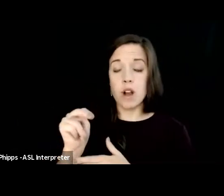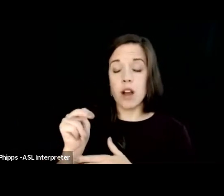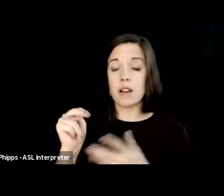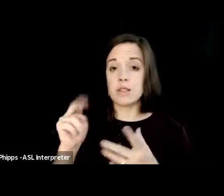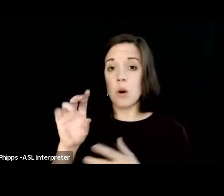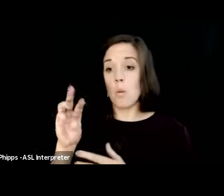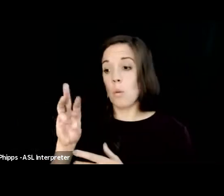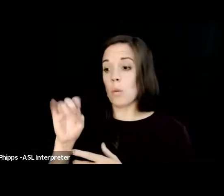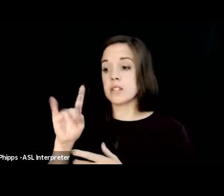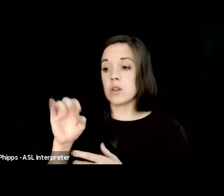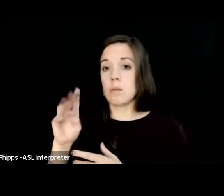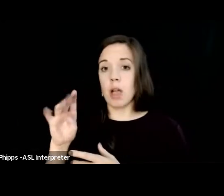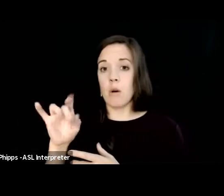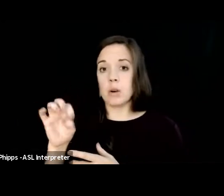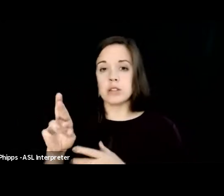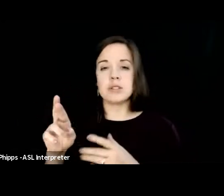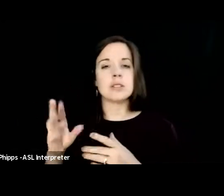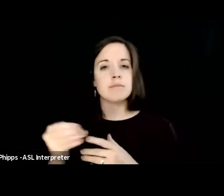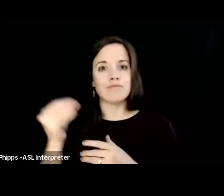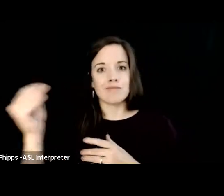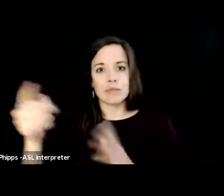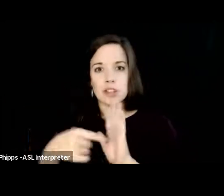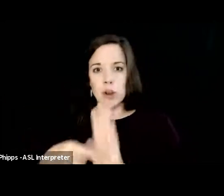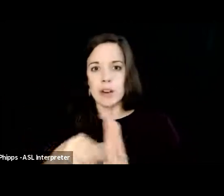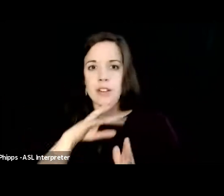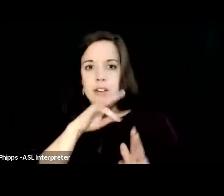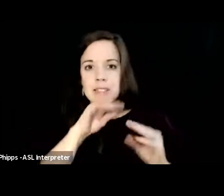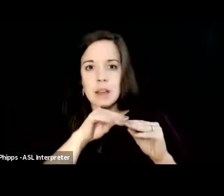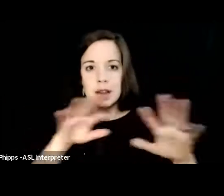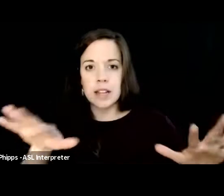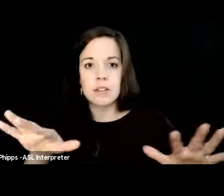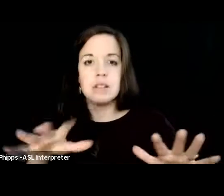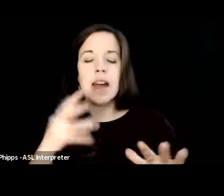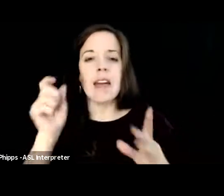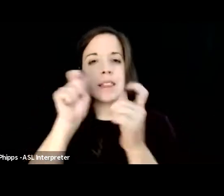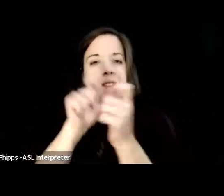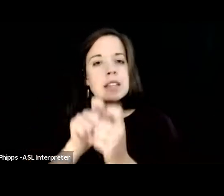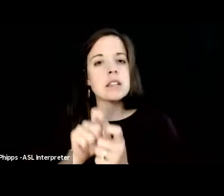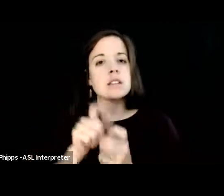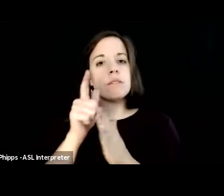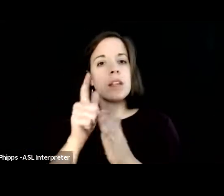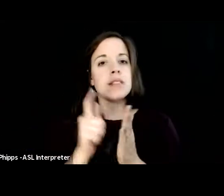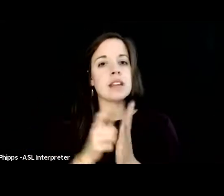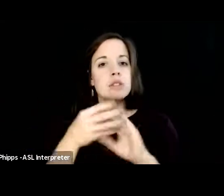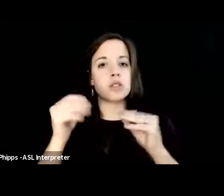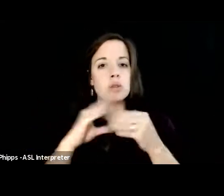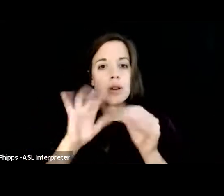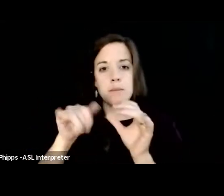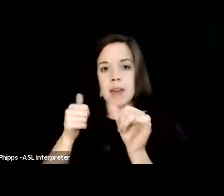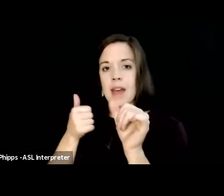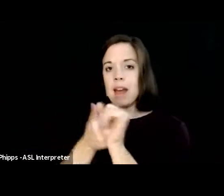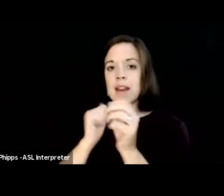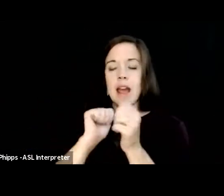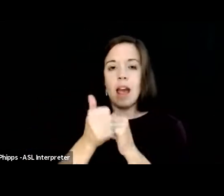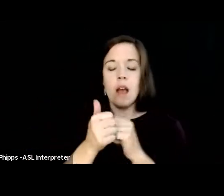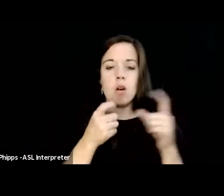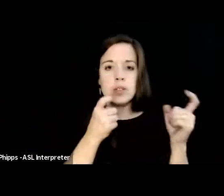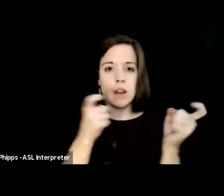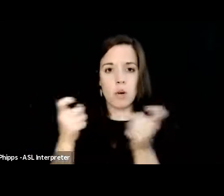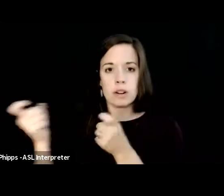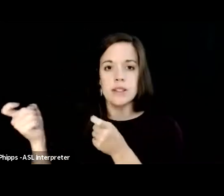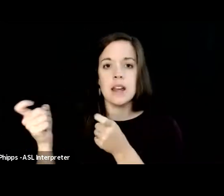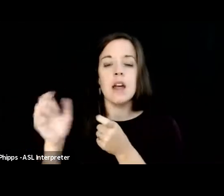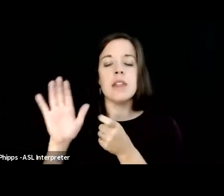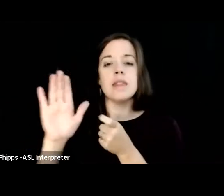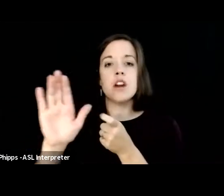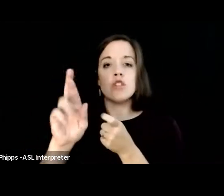showing their contamination but also the details of the legal story behind how they orchestrated their retaliatory